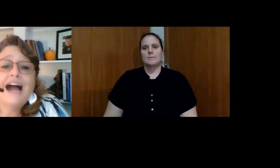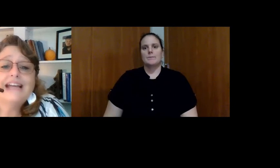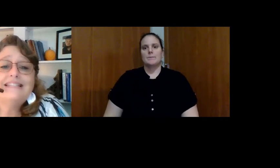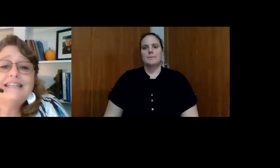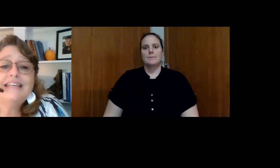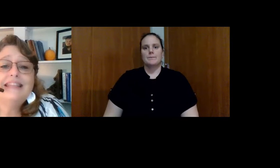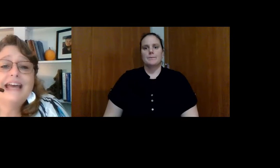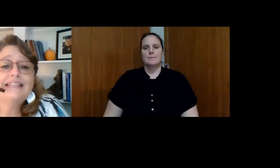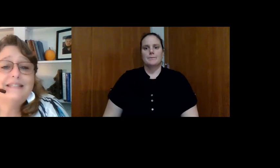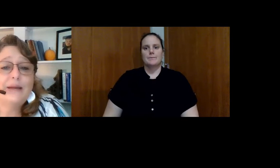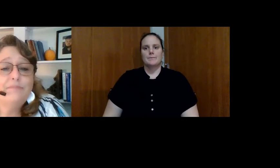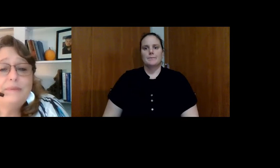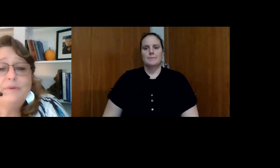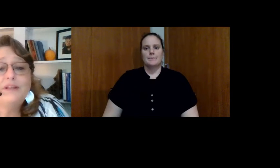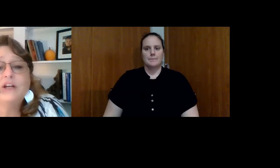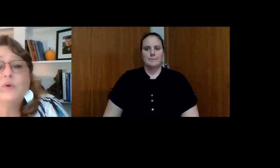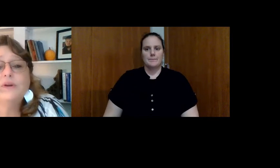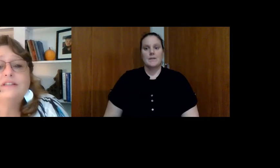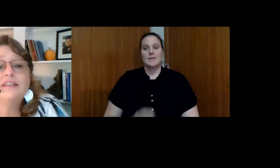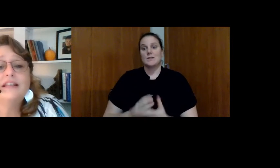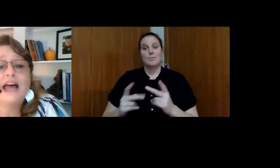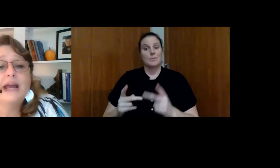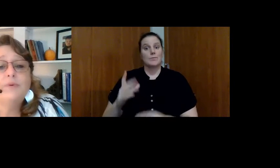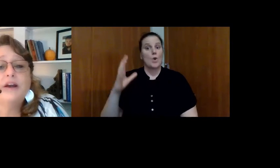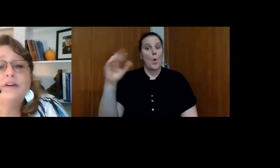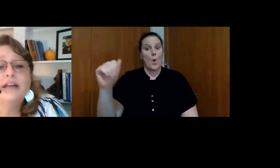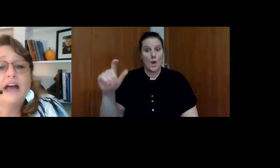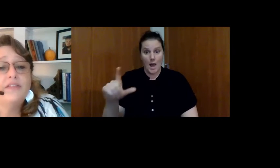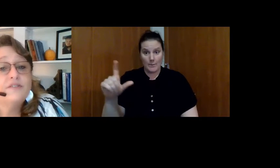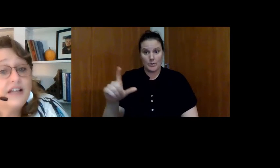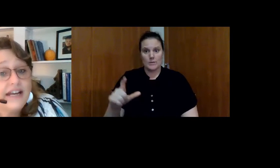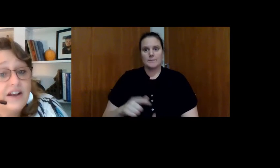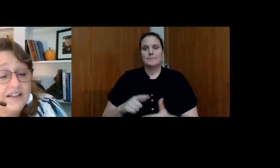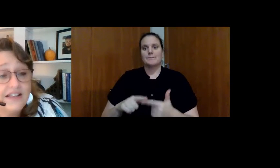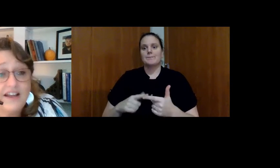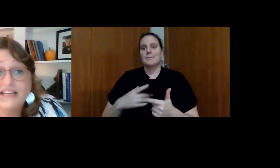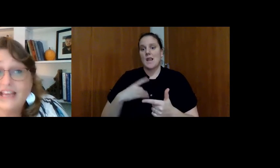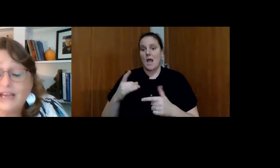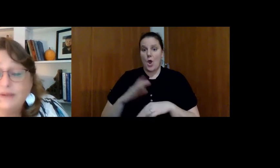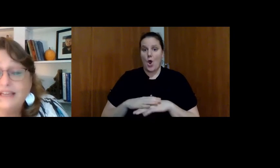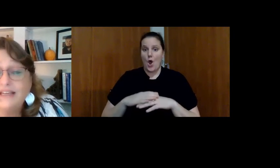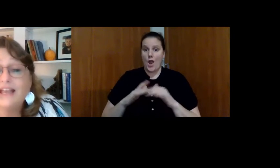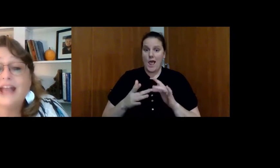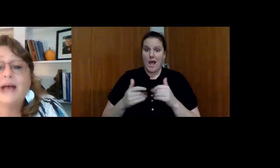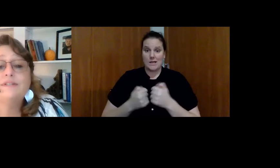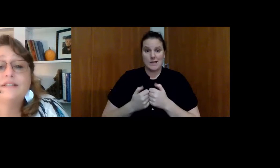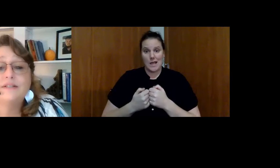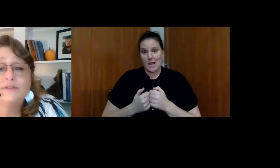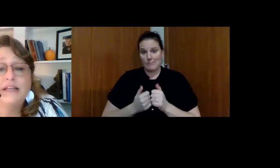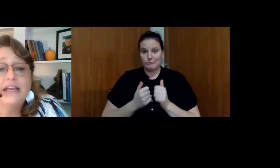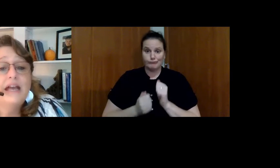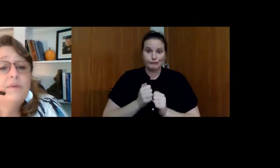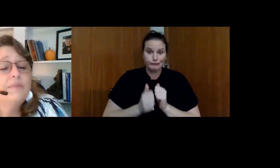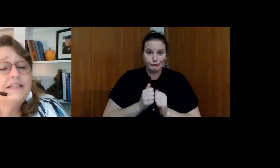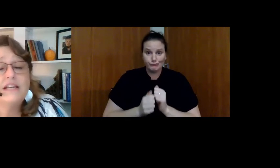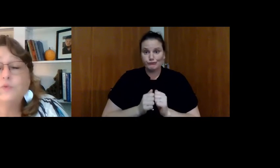I see that some people like going to the library, others like online gaming. Absolutely. My son,